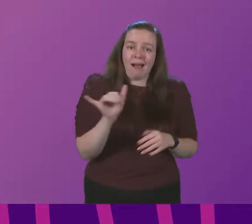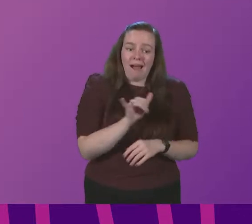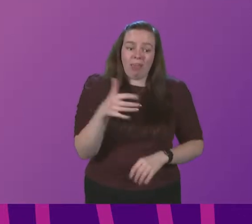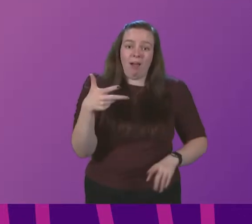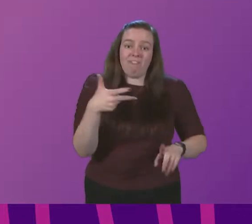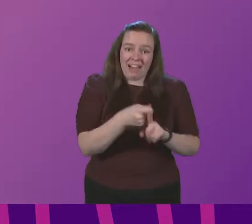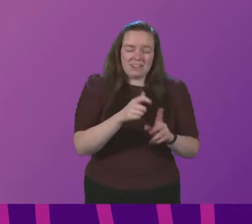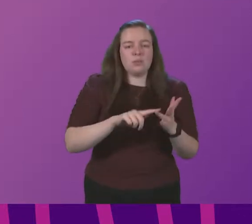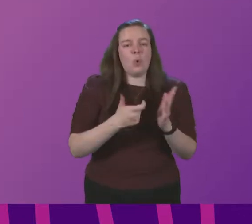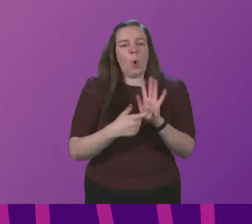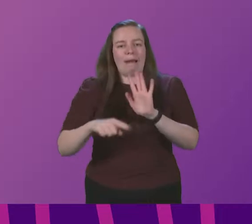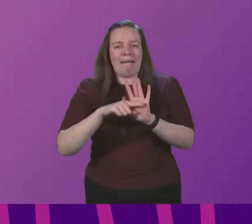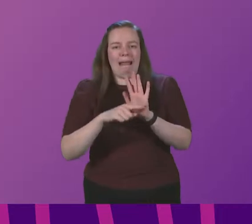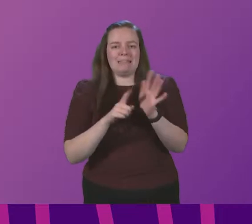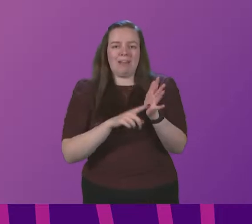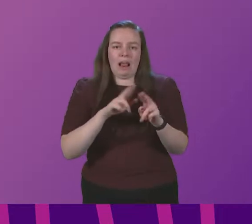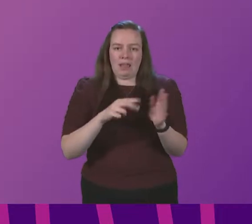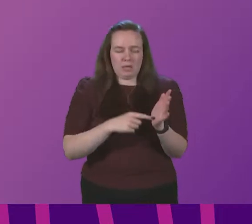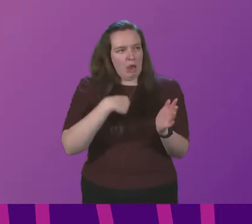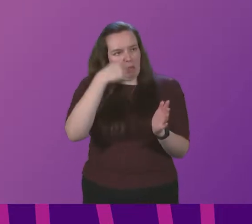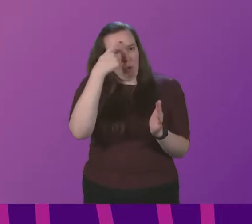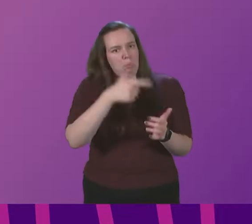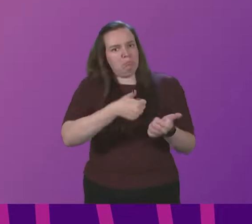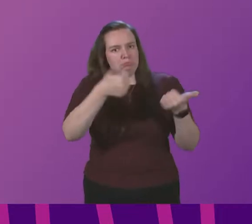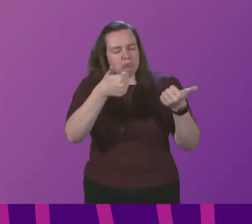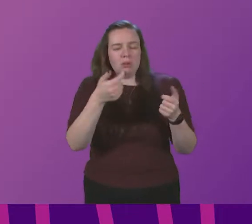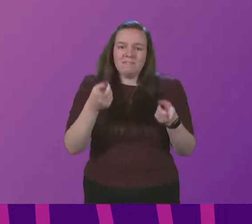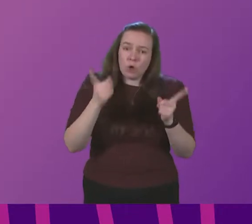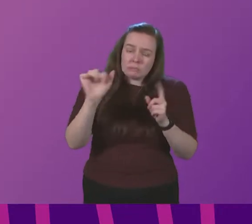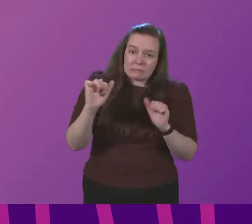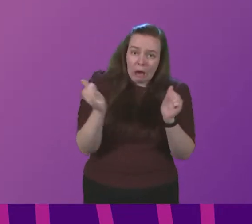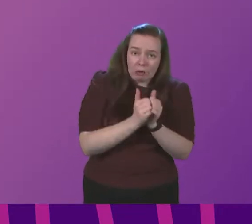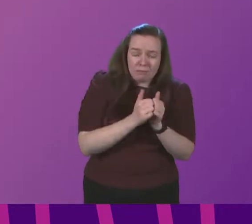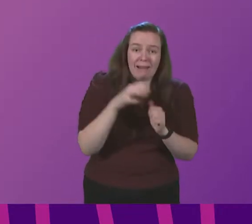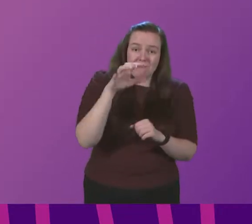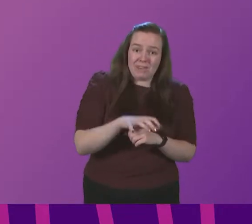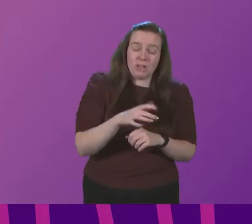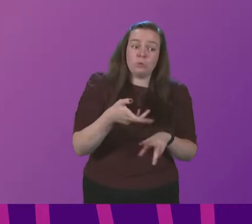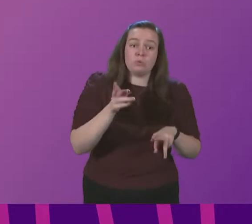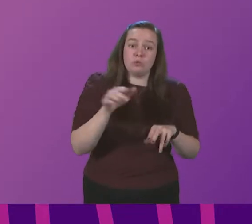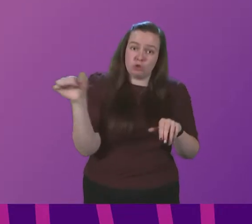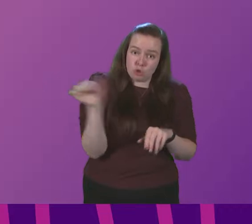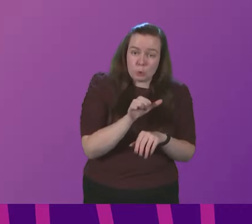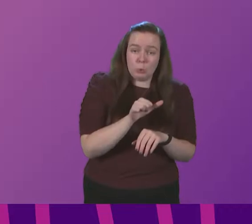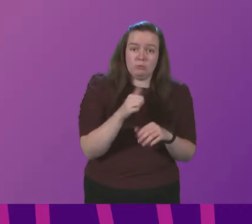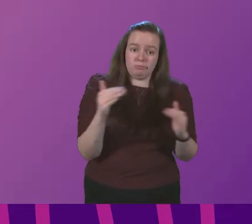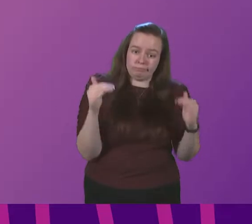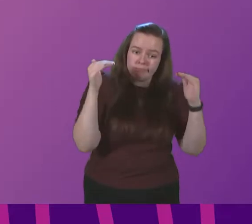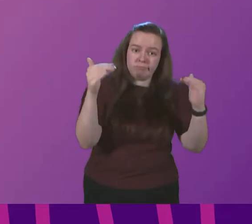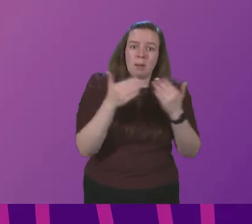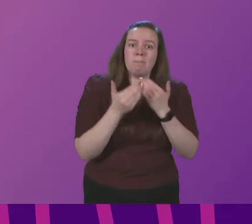or a negative test which I thought was extremely good would the First Minister agree with me that venues should go above and beyond what the law says